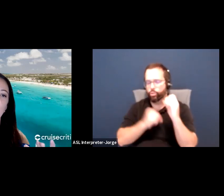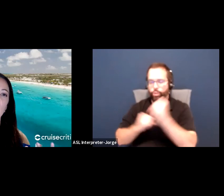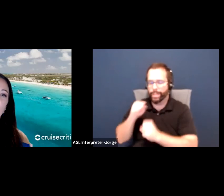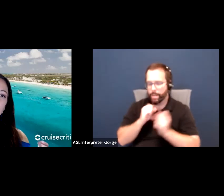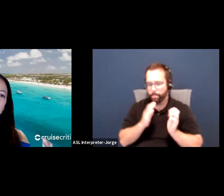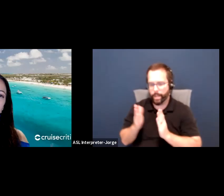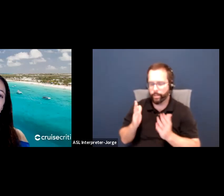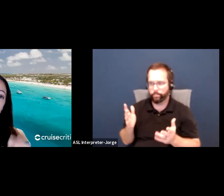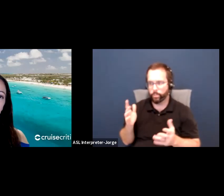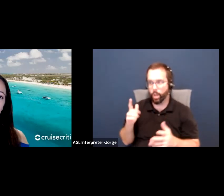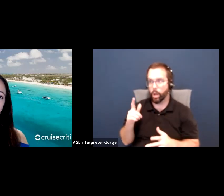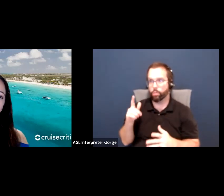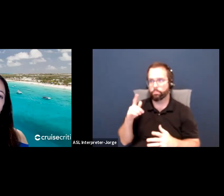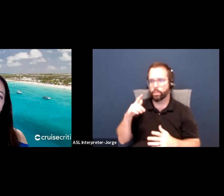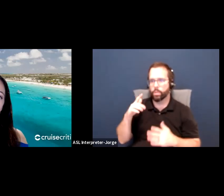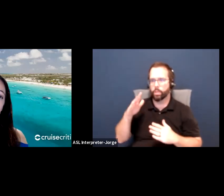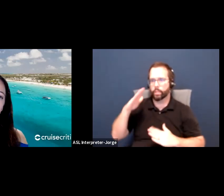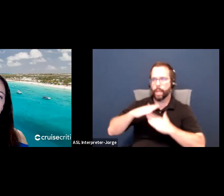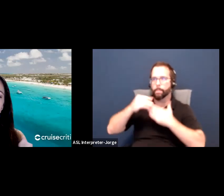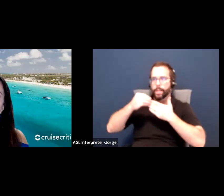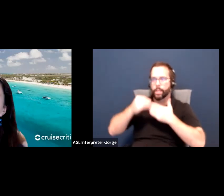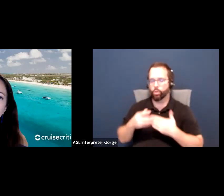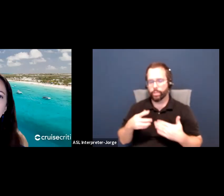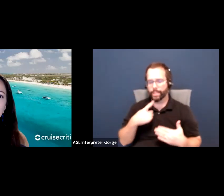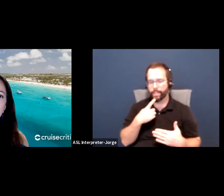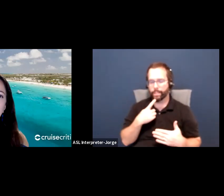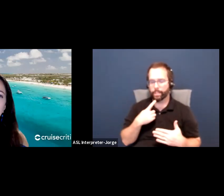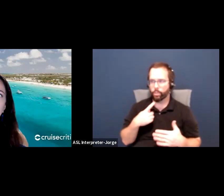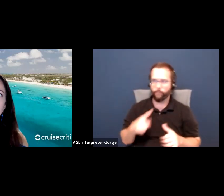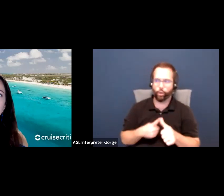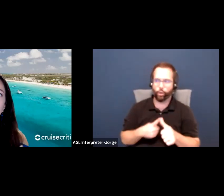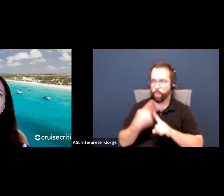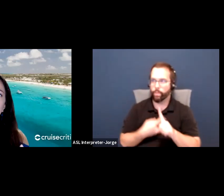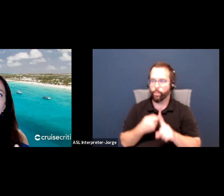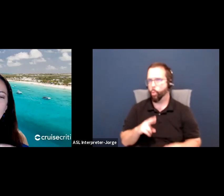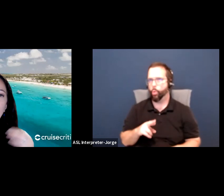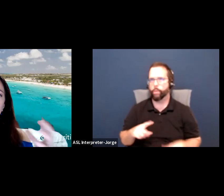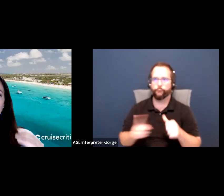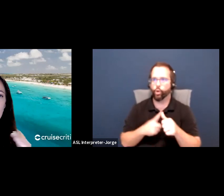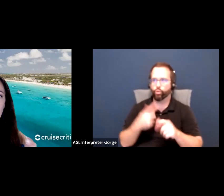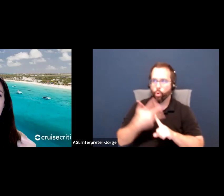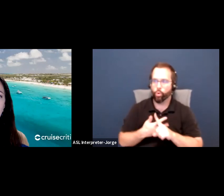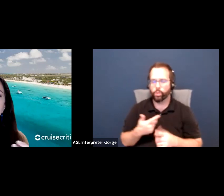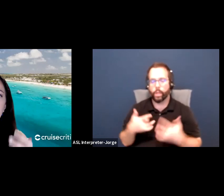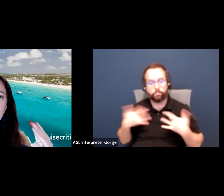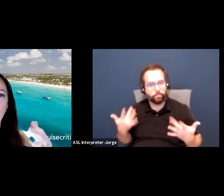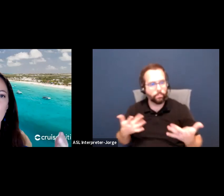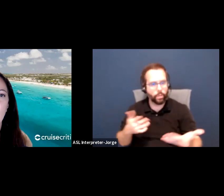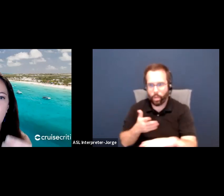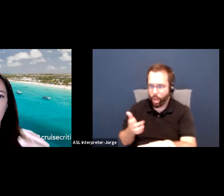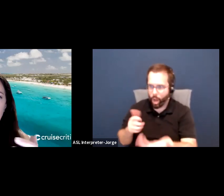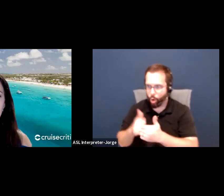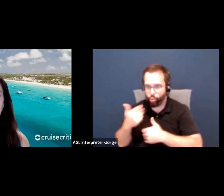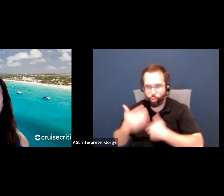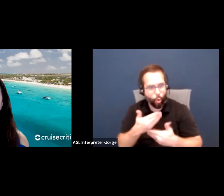there and say, you know, like after the first month of the first quarter, how is it going? And what roadblocks are you facing? Let's talk